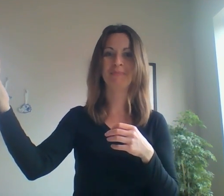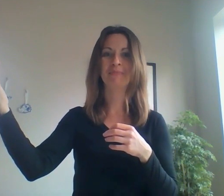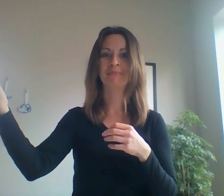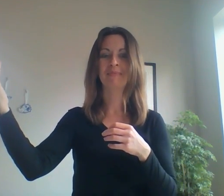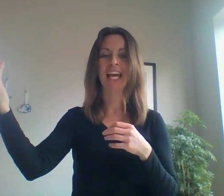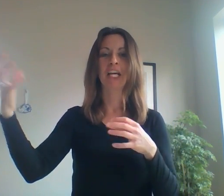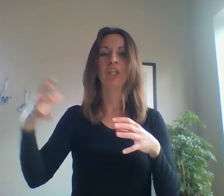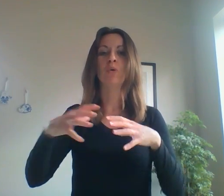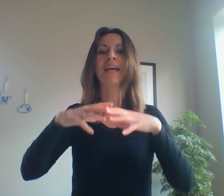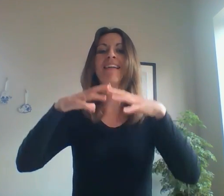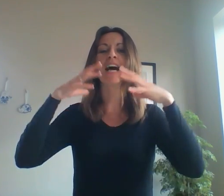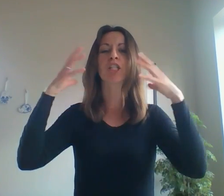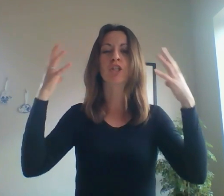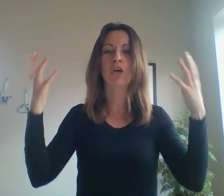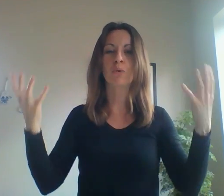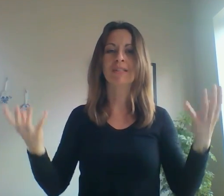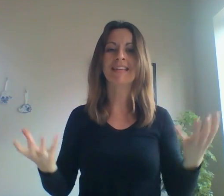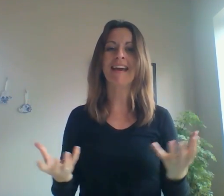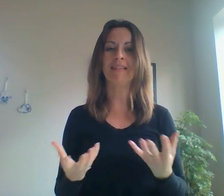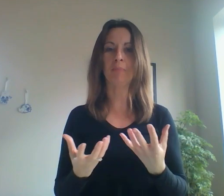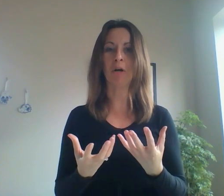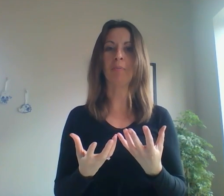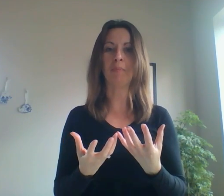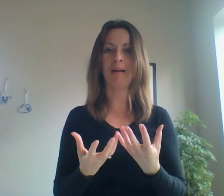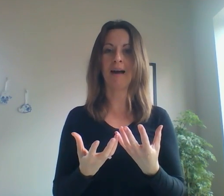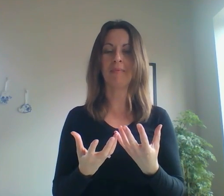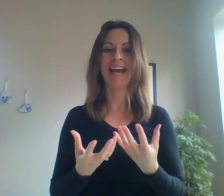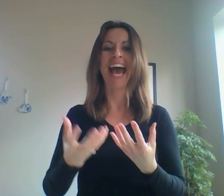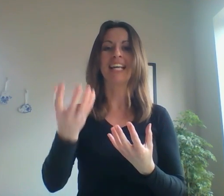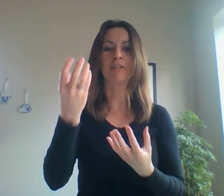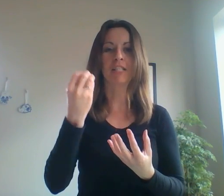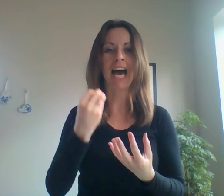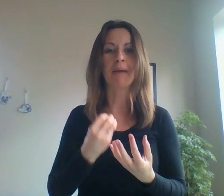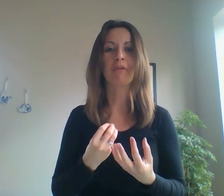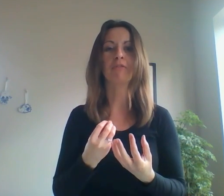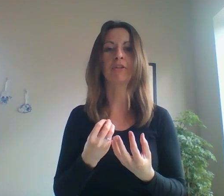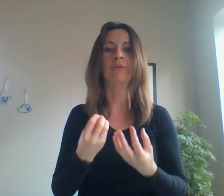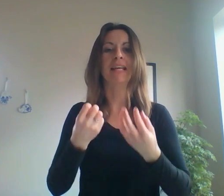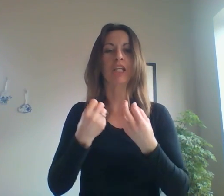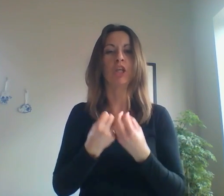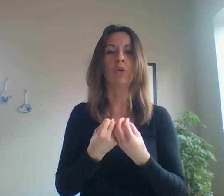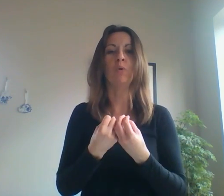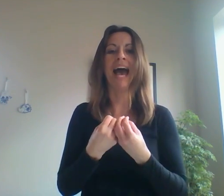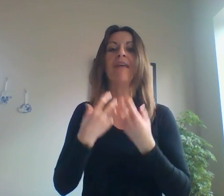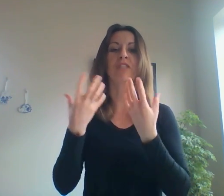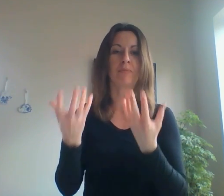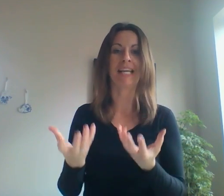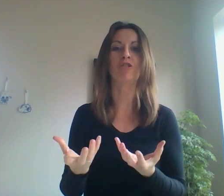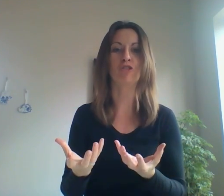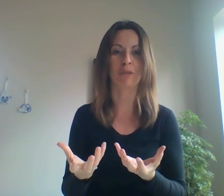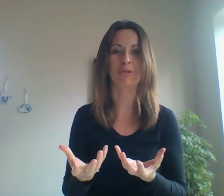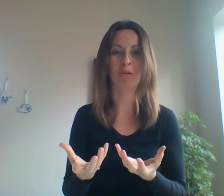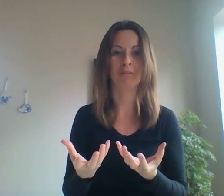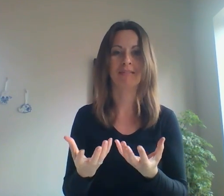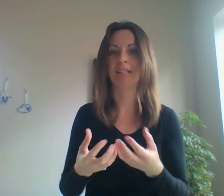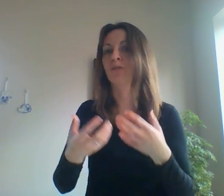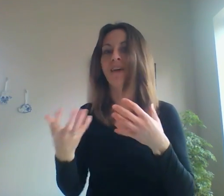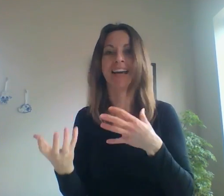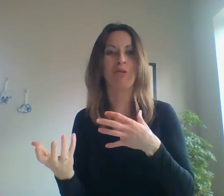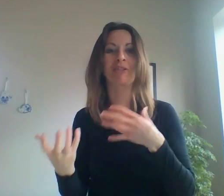you can associate the purple plum as a type of fruit that you have some relationship to. That you like or